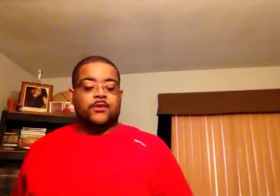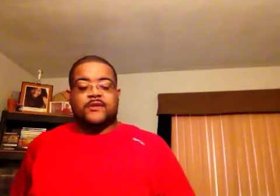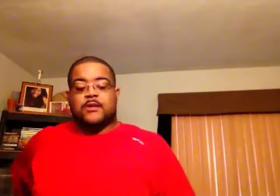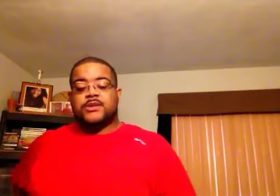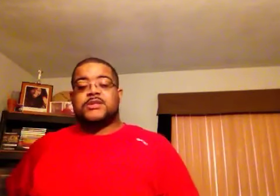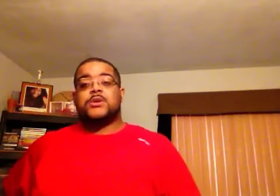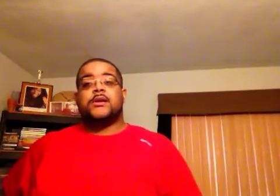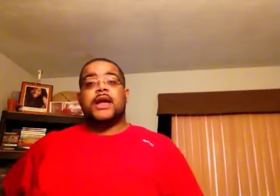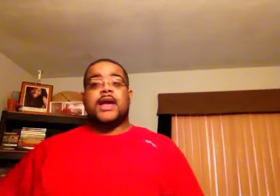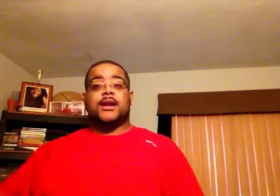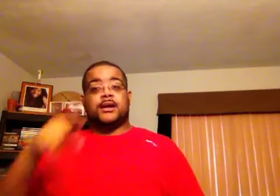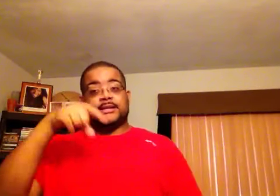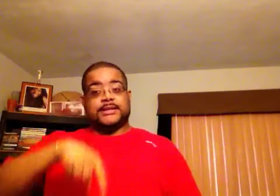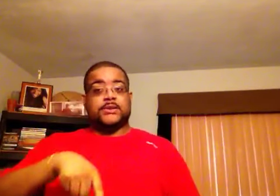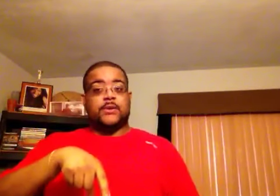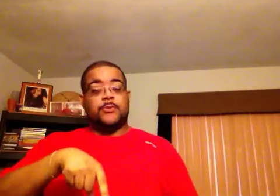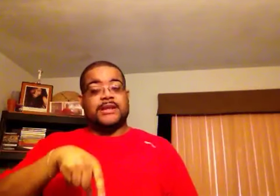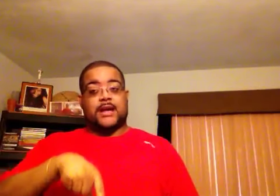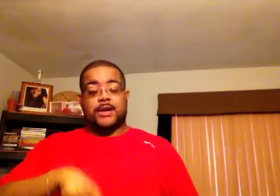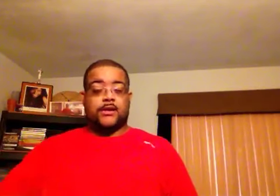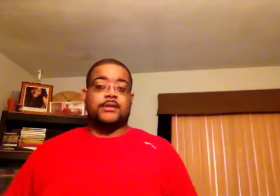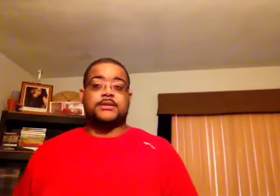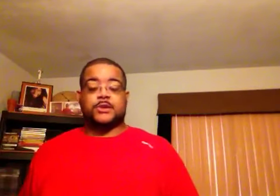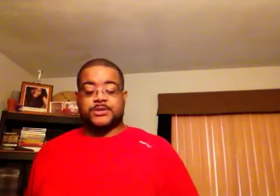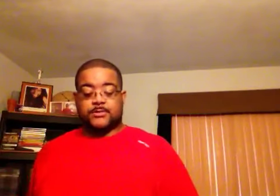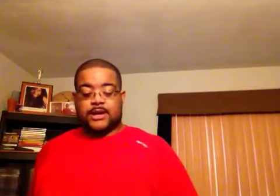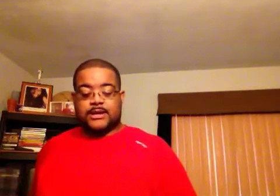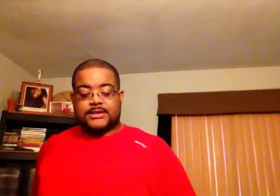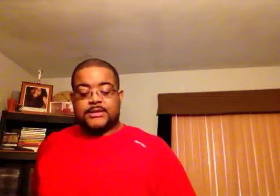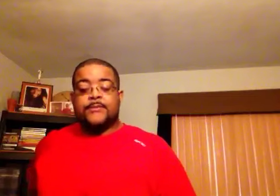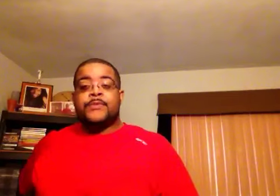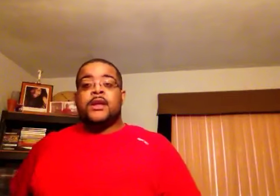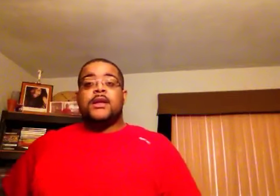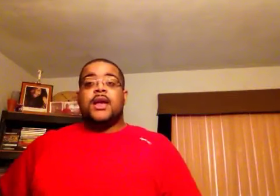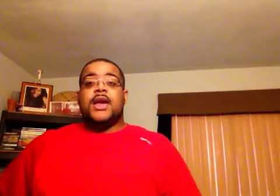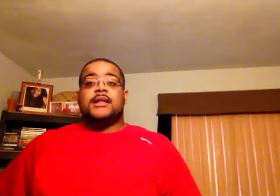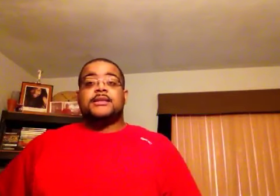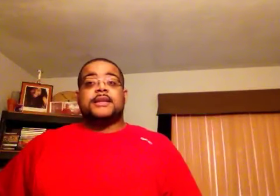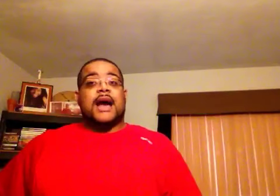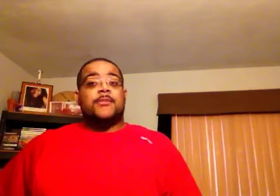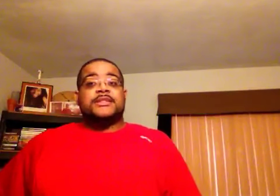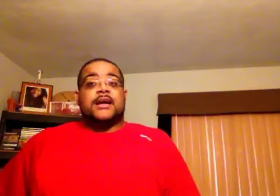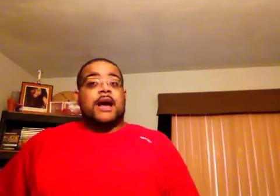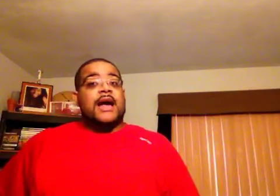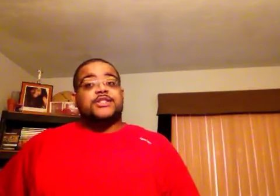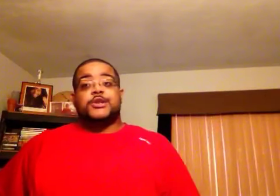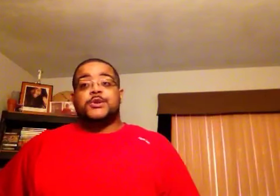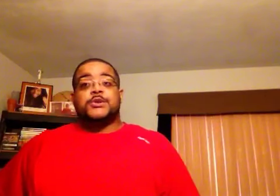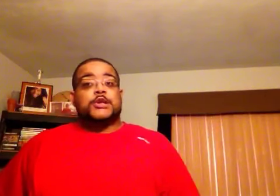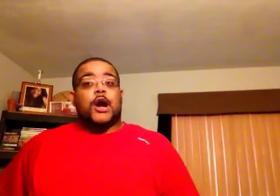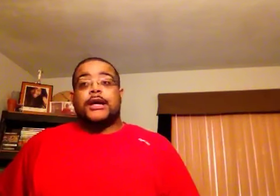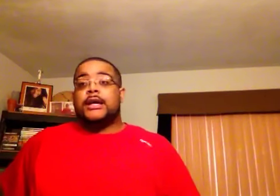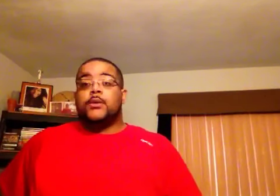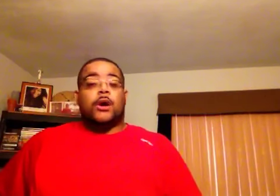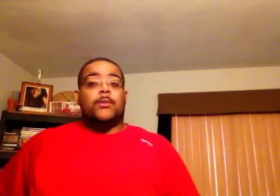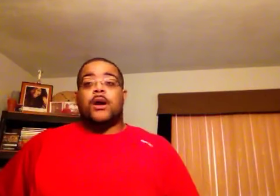You want to follow him on Twitter and on his Instagram, it will be down here on the description box. And the album is out on iTunes, Target, Walmart,